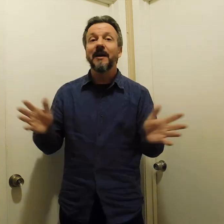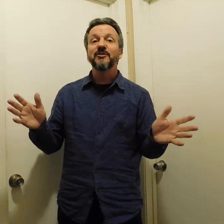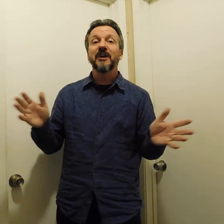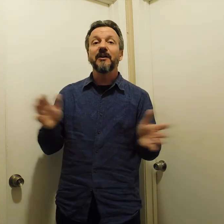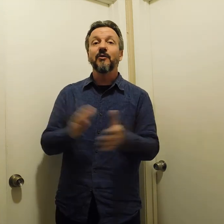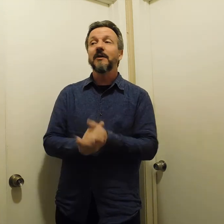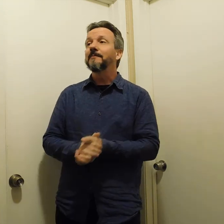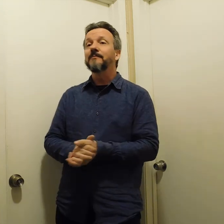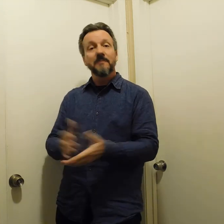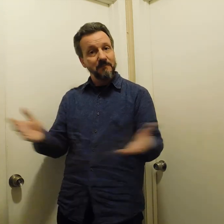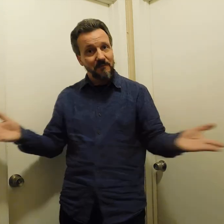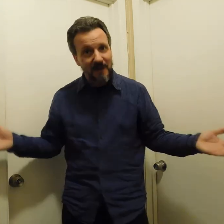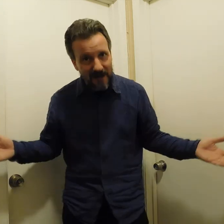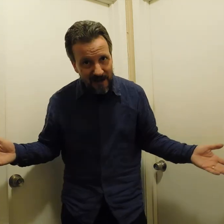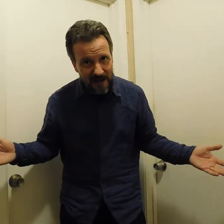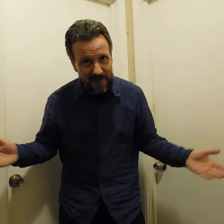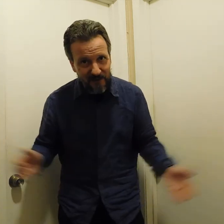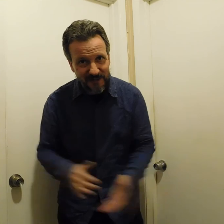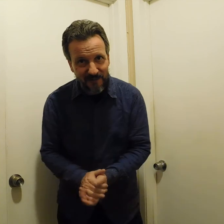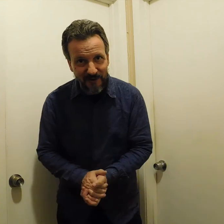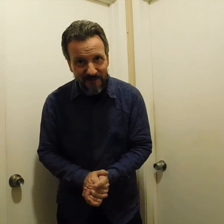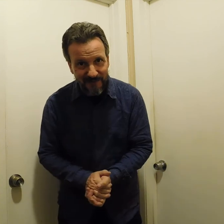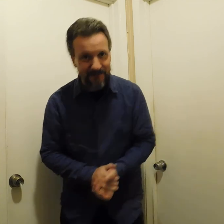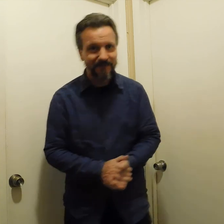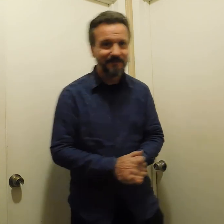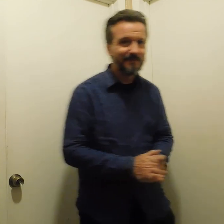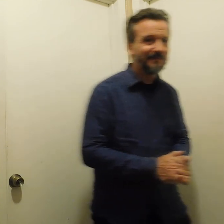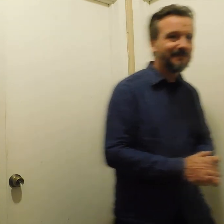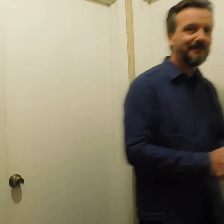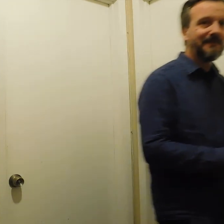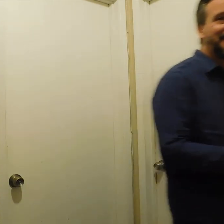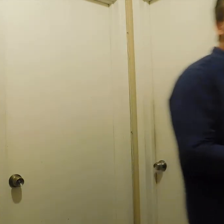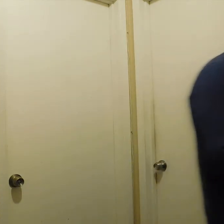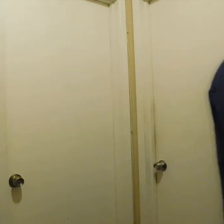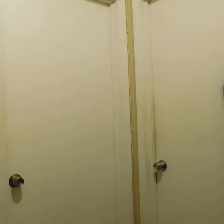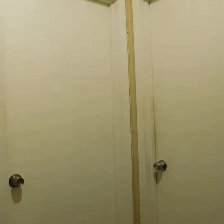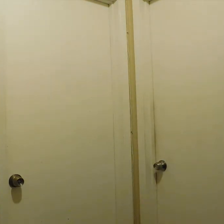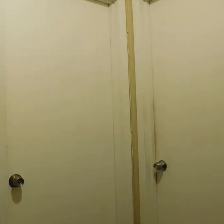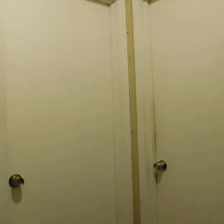name is Johnny Corn. Have a great tomorrow. great day.